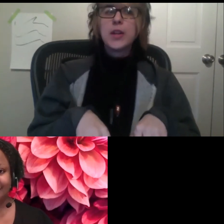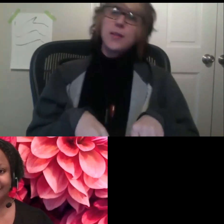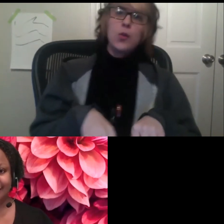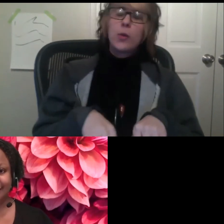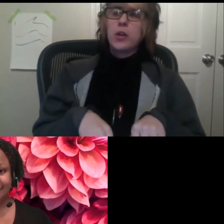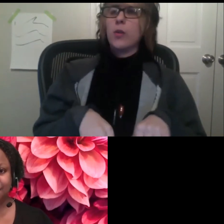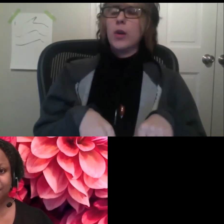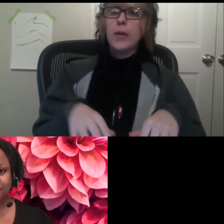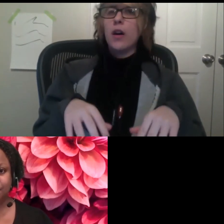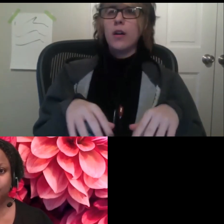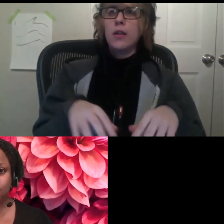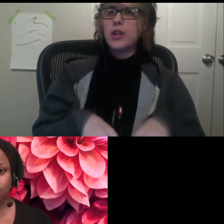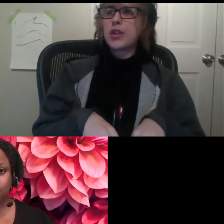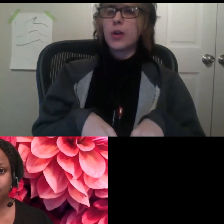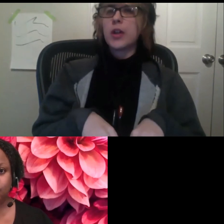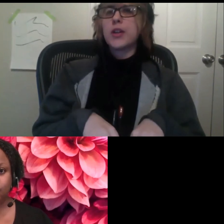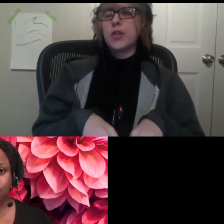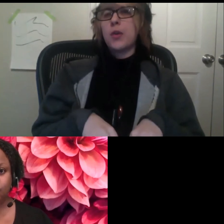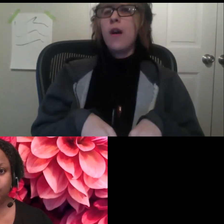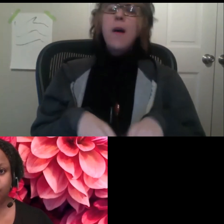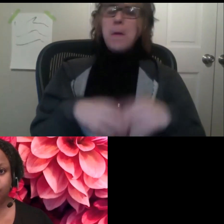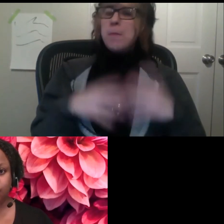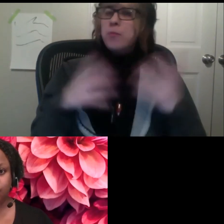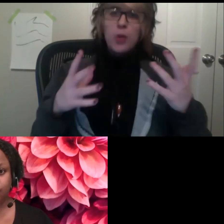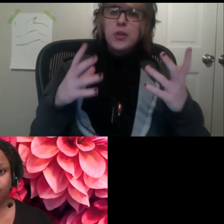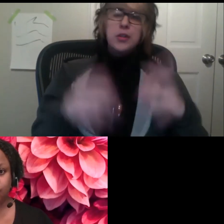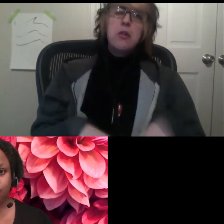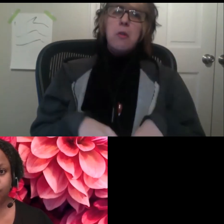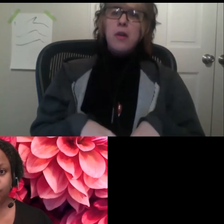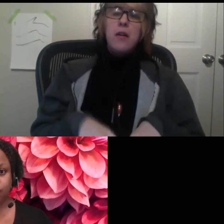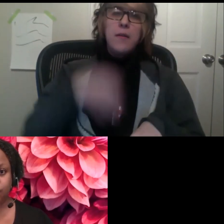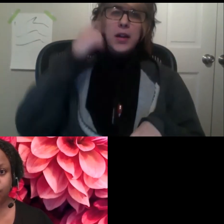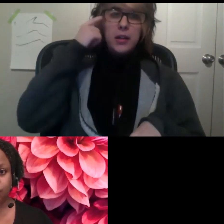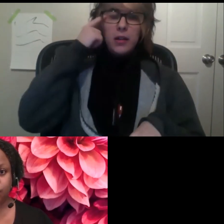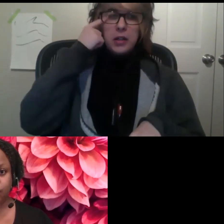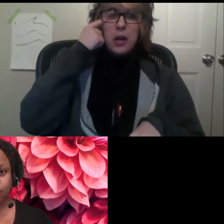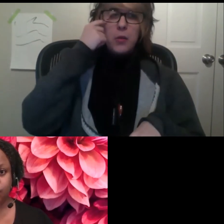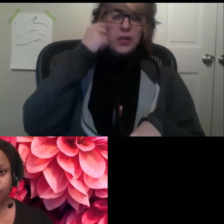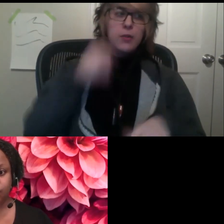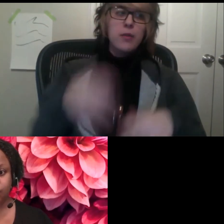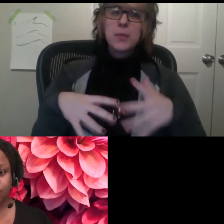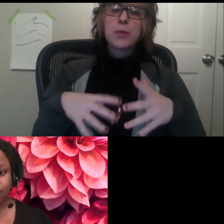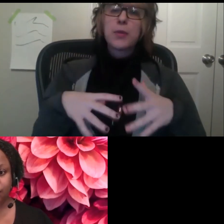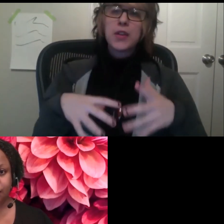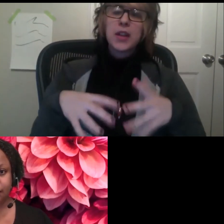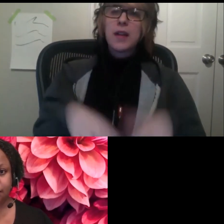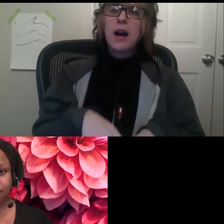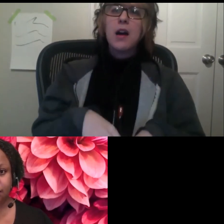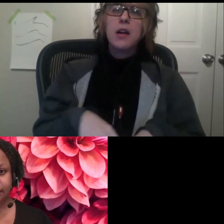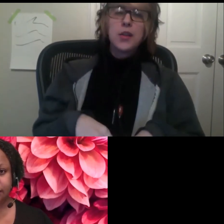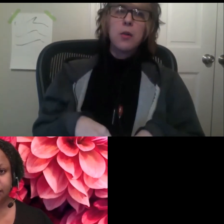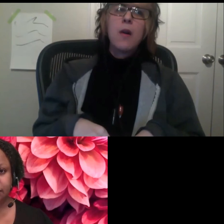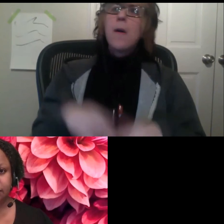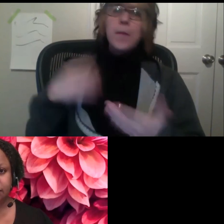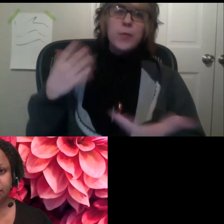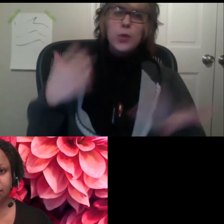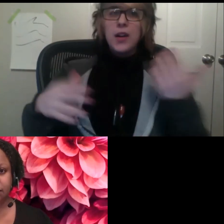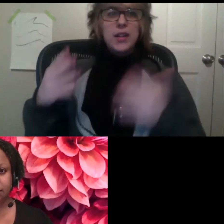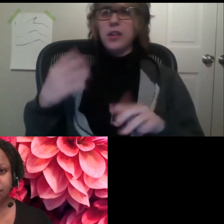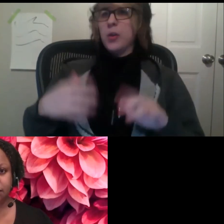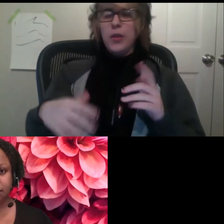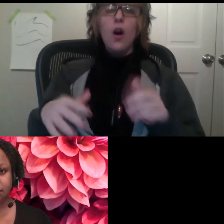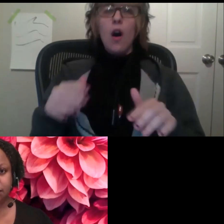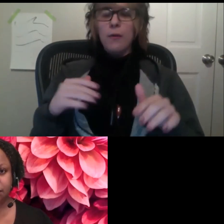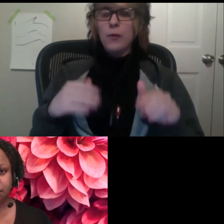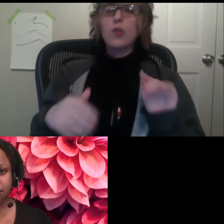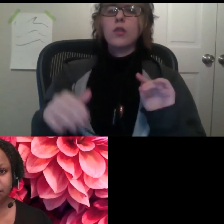acknowledgements. If you're working with, uh, indigenous artists or artists, you know, of any like non-Western names or things like that. So you're not